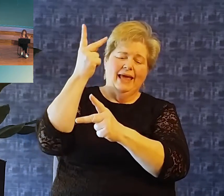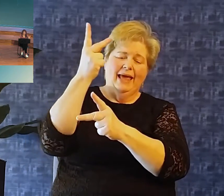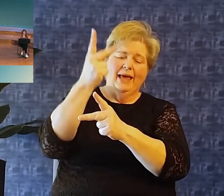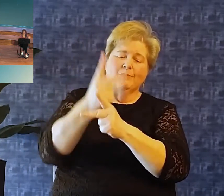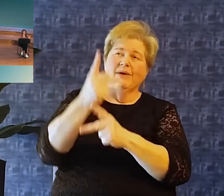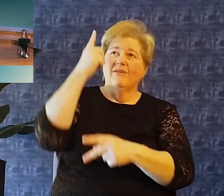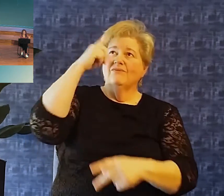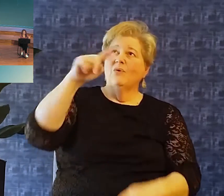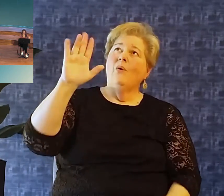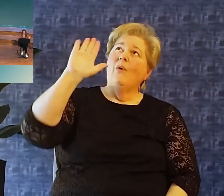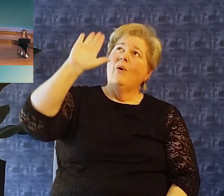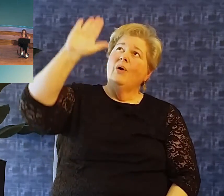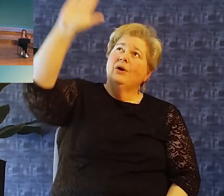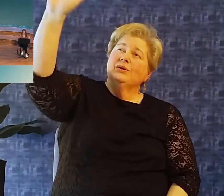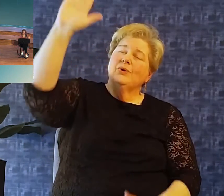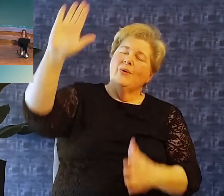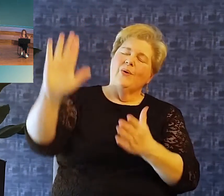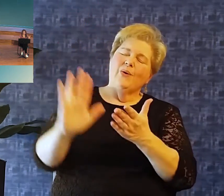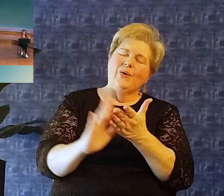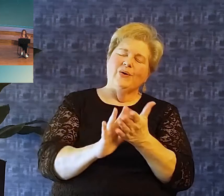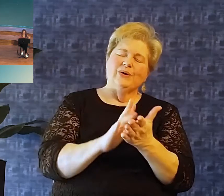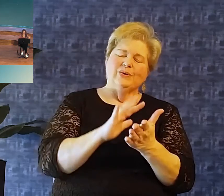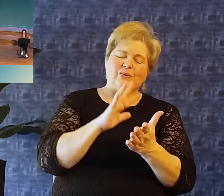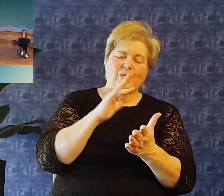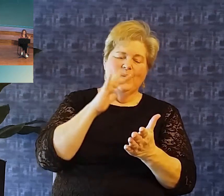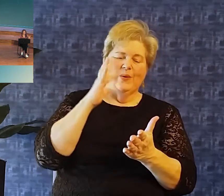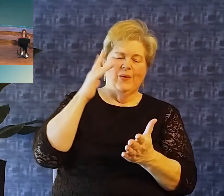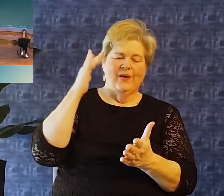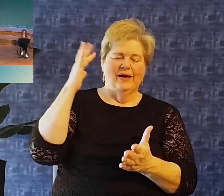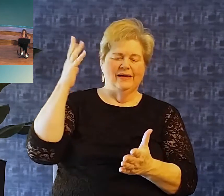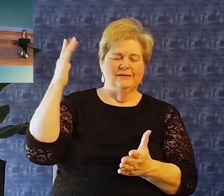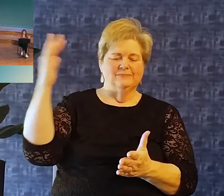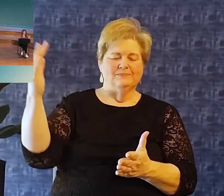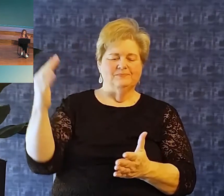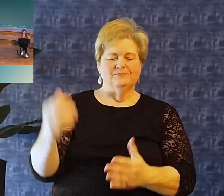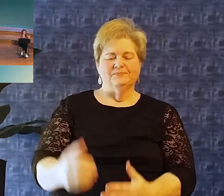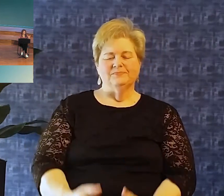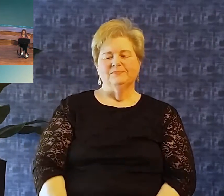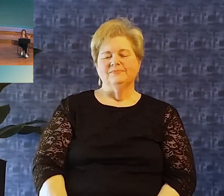it. Seal it for thy courts above.